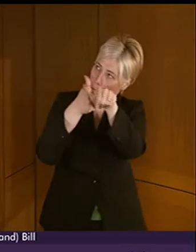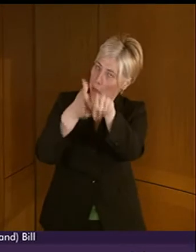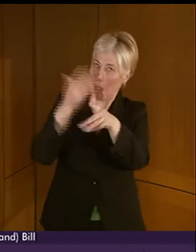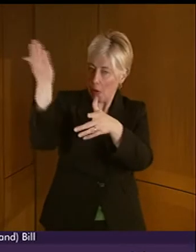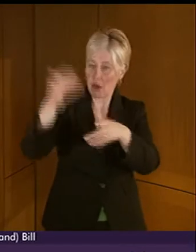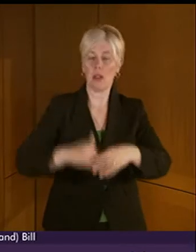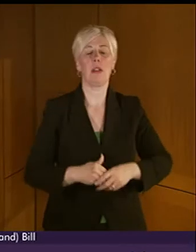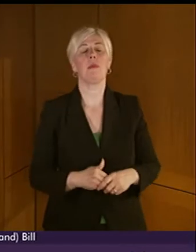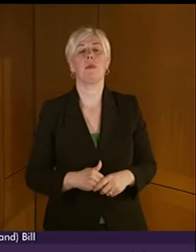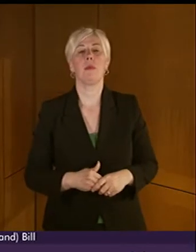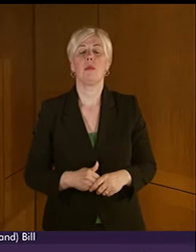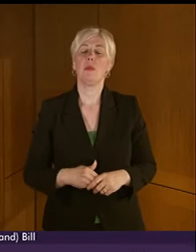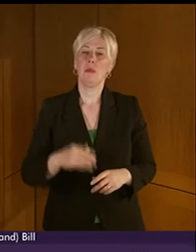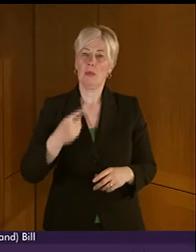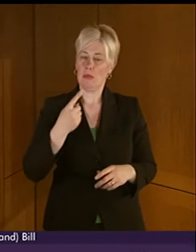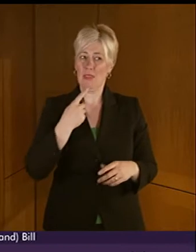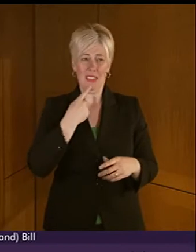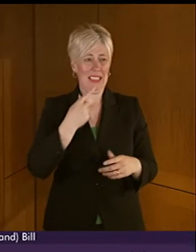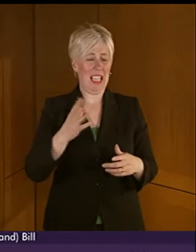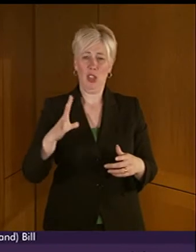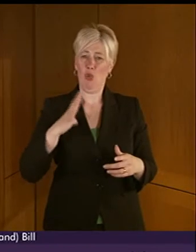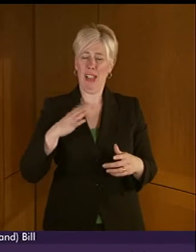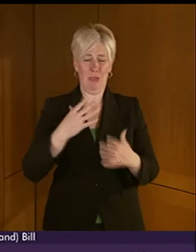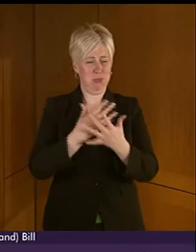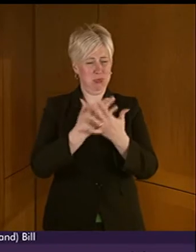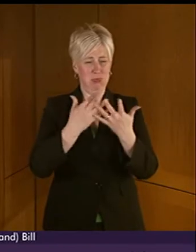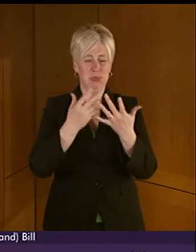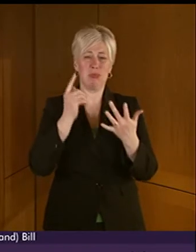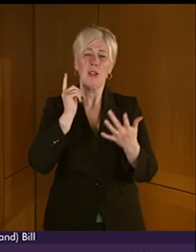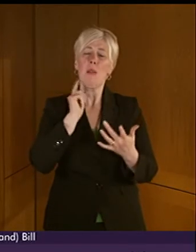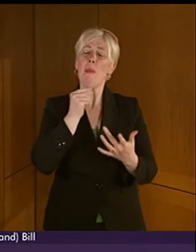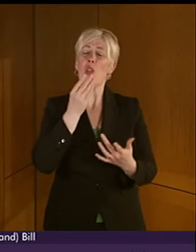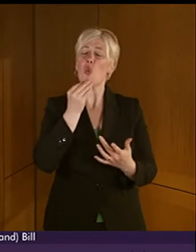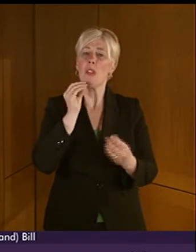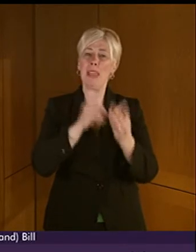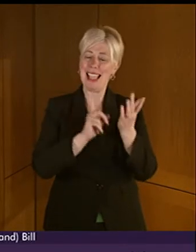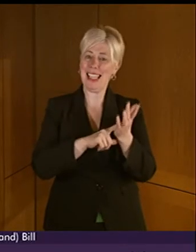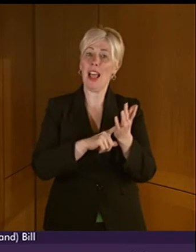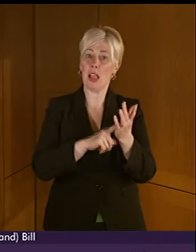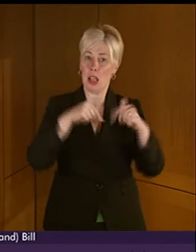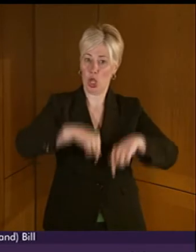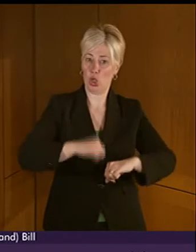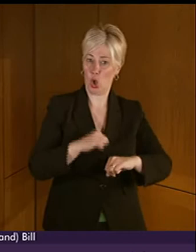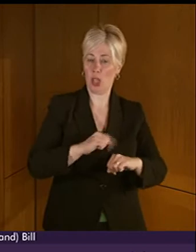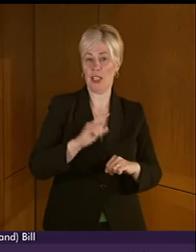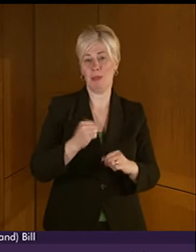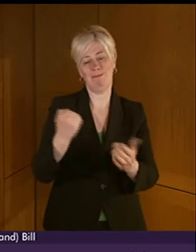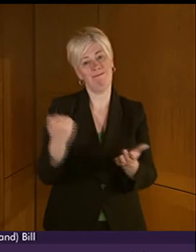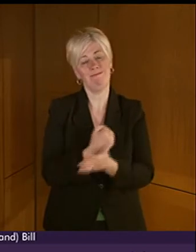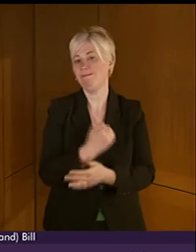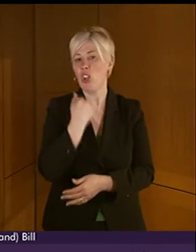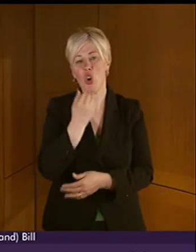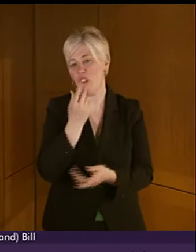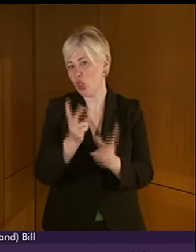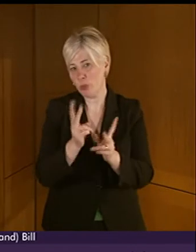As I have already noted, there are thousands of BSL users in Scotland. Sadly, there are nowhere near enough interpreters. In